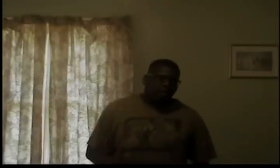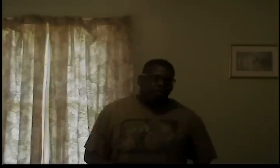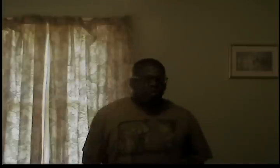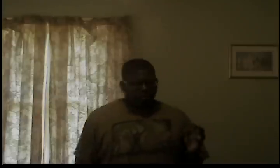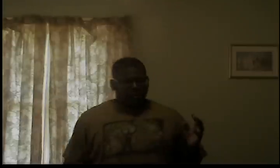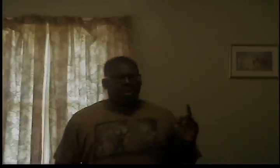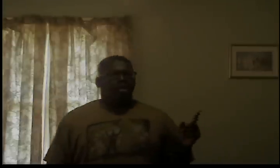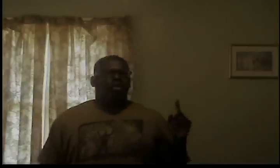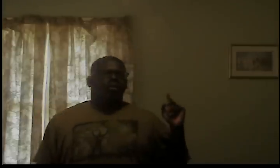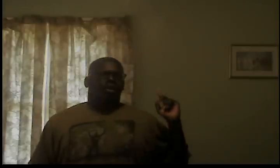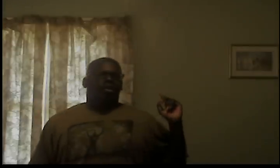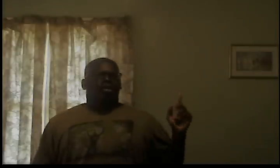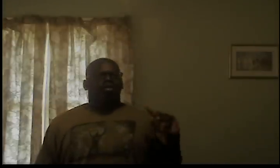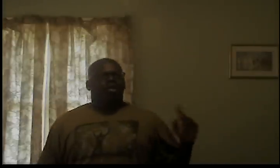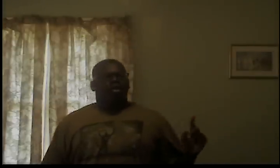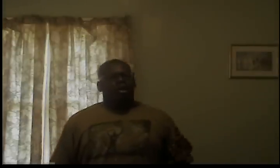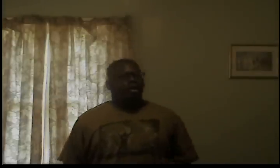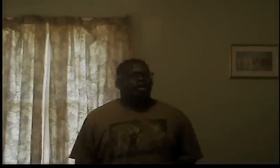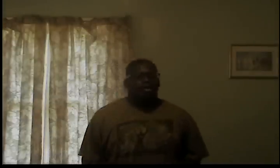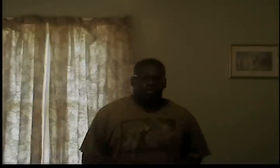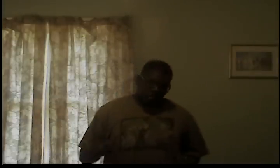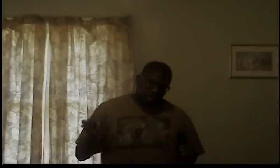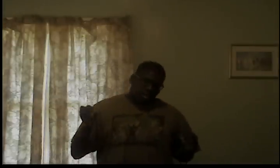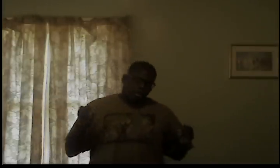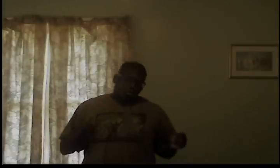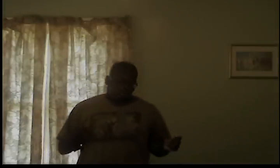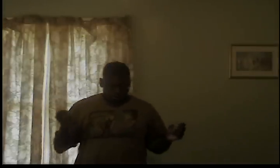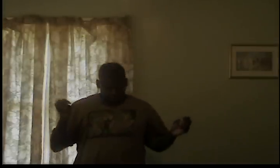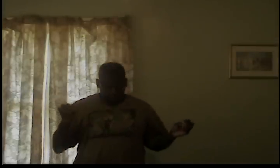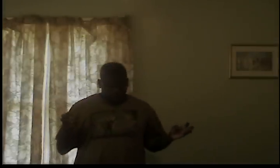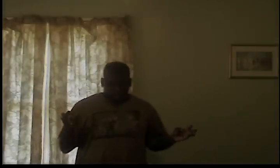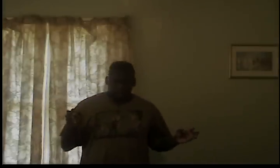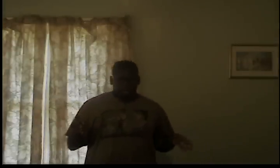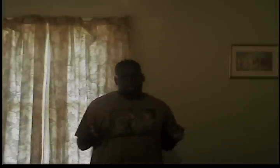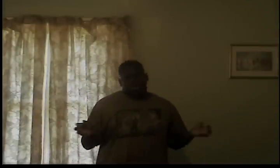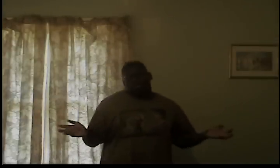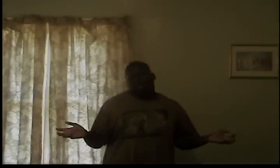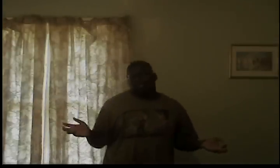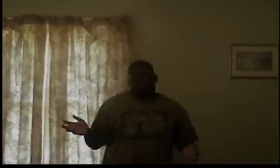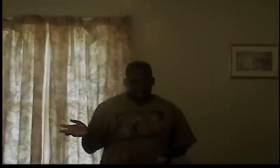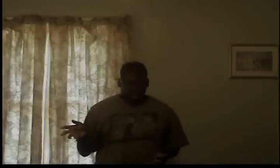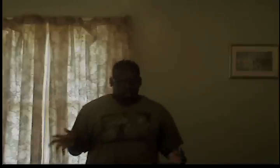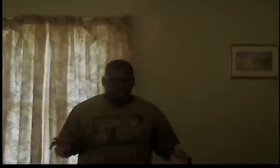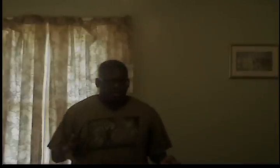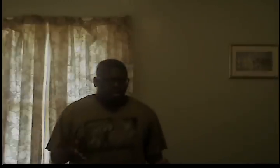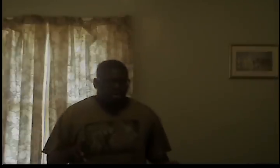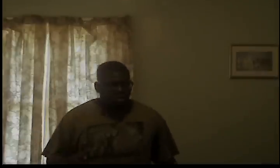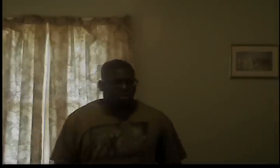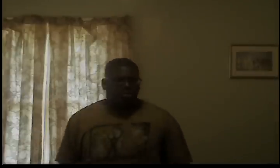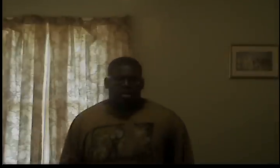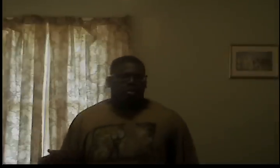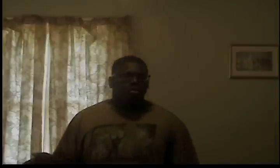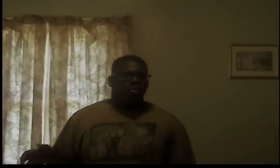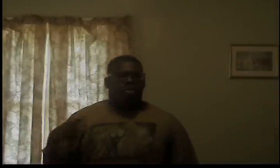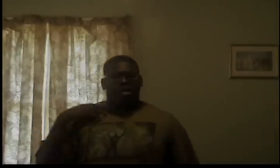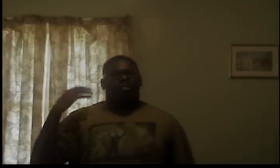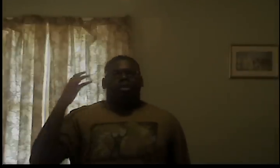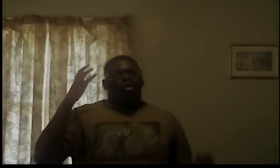people with the beginning of a senior year last year we're talking shit about Aquinas mainly because they were just annoyed with the school like which is